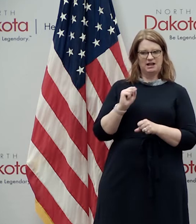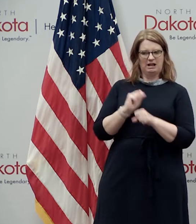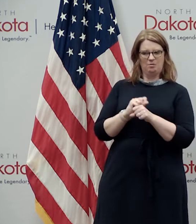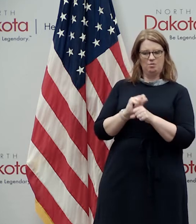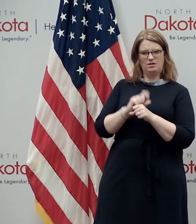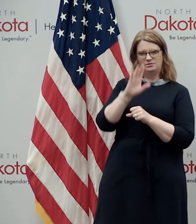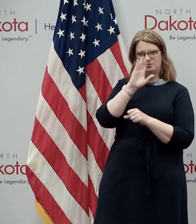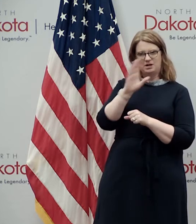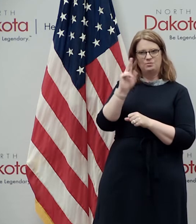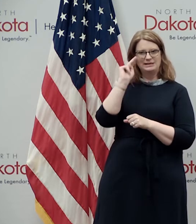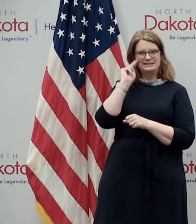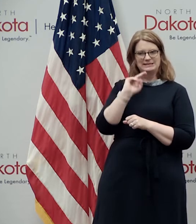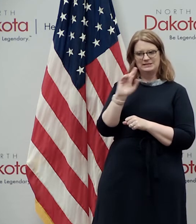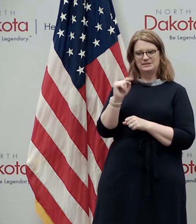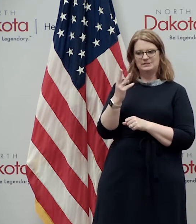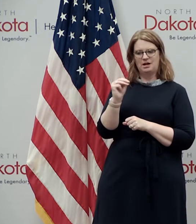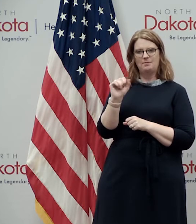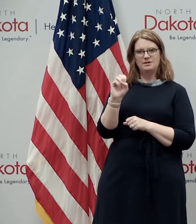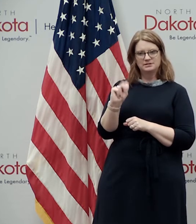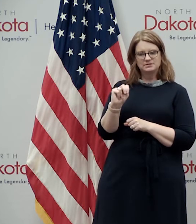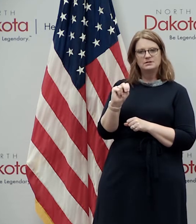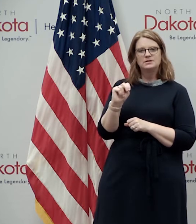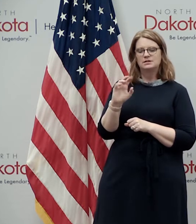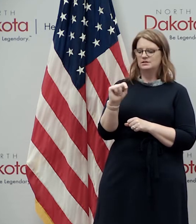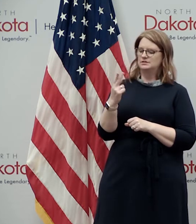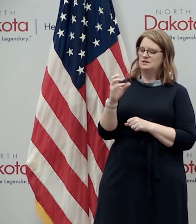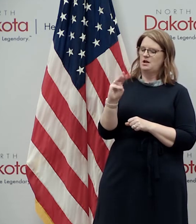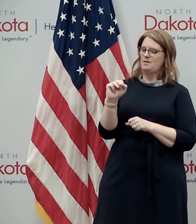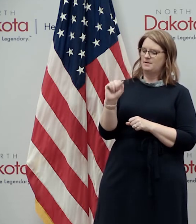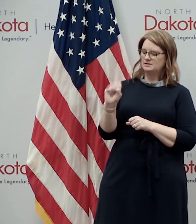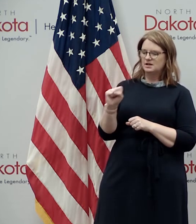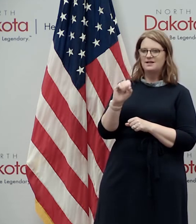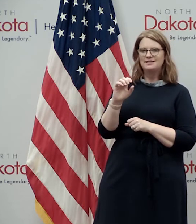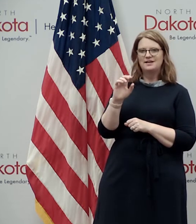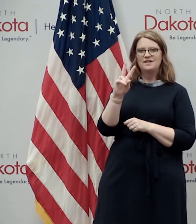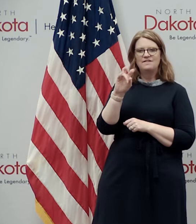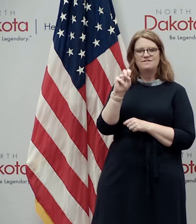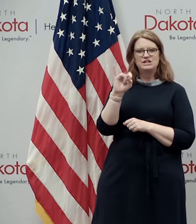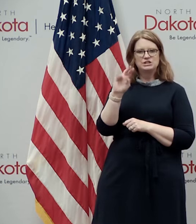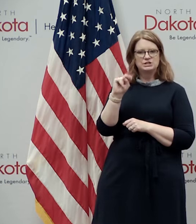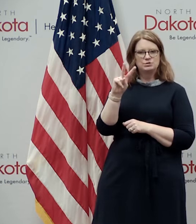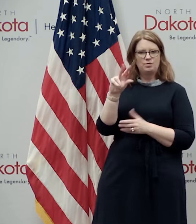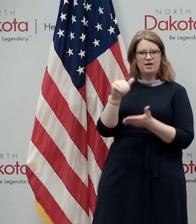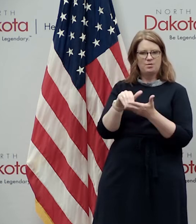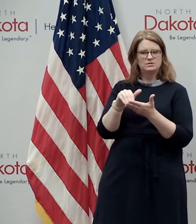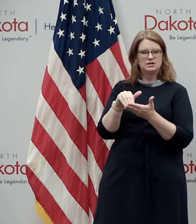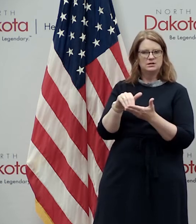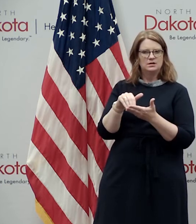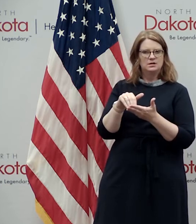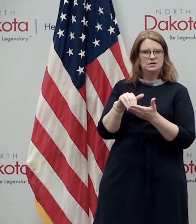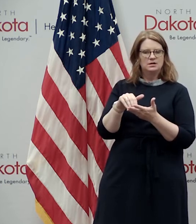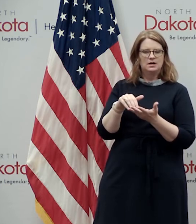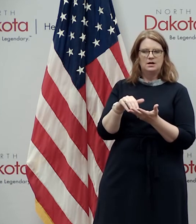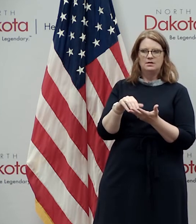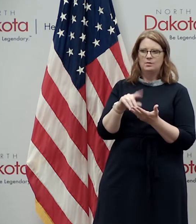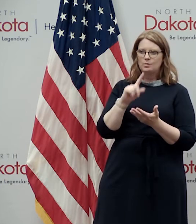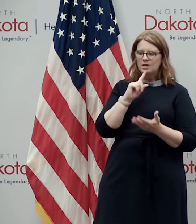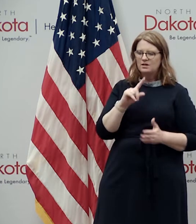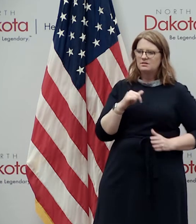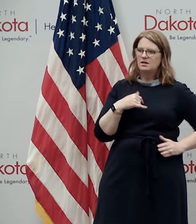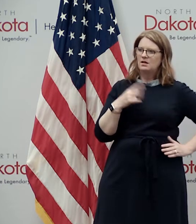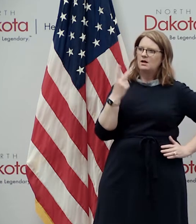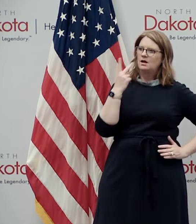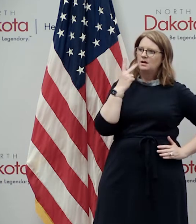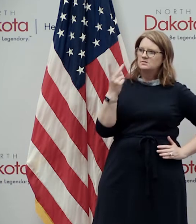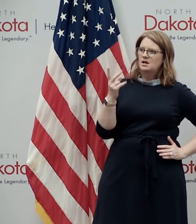with sister thomas on the vision 2000 statewide economic development efforts and i witnessed firsthand the